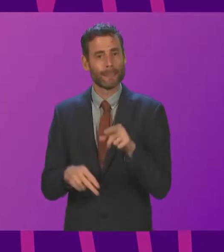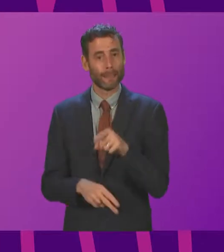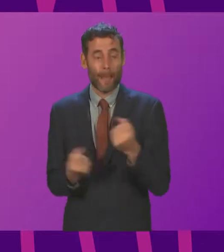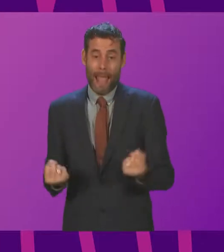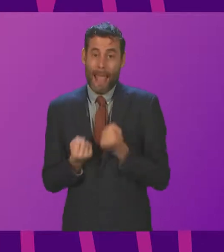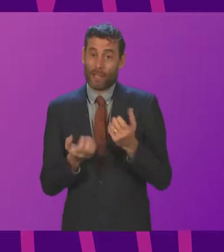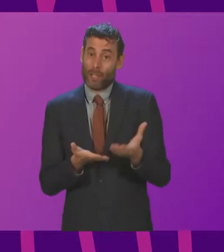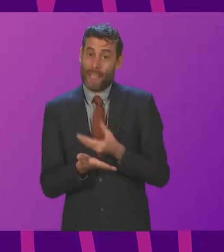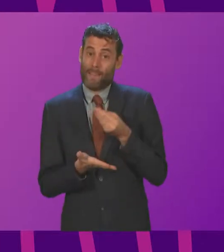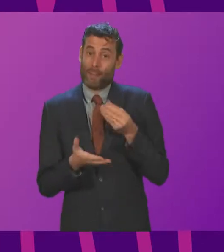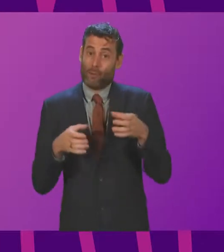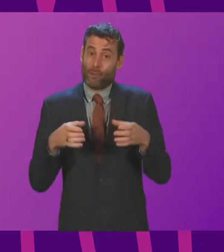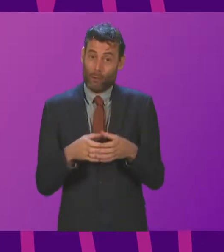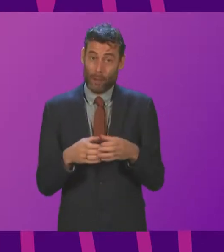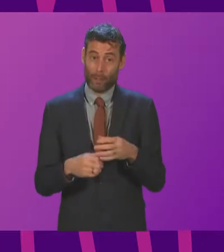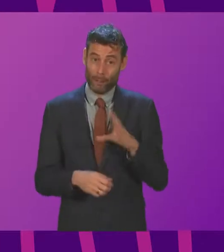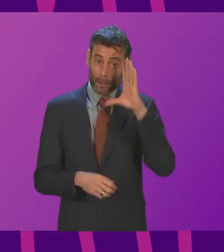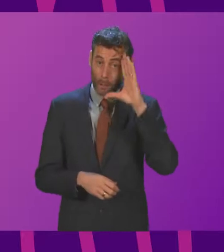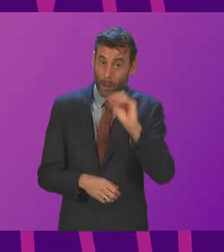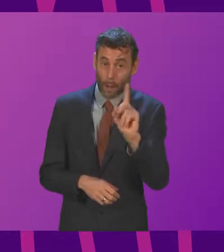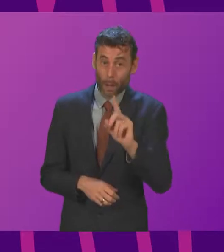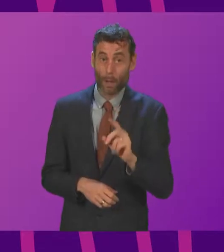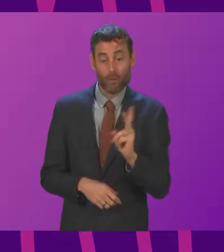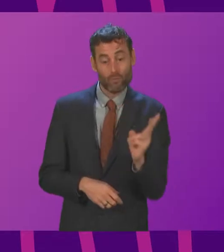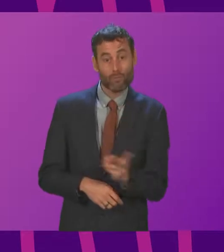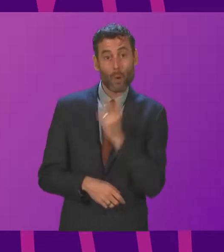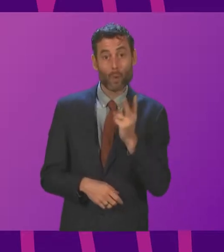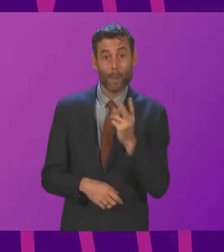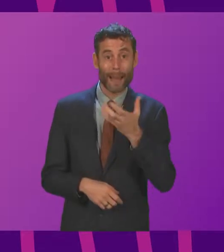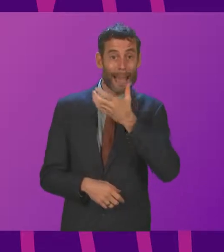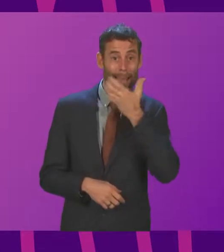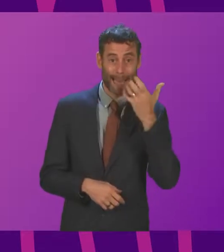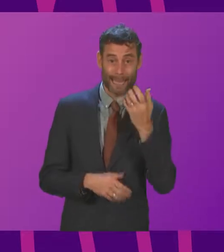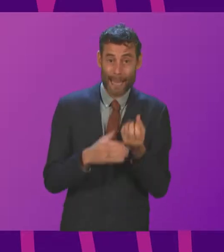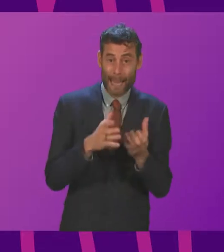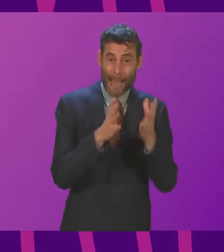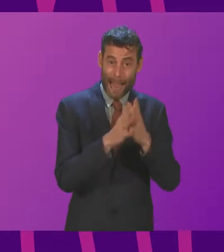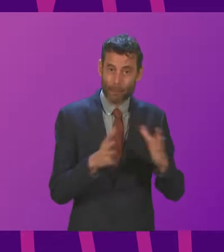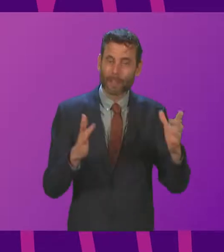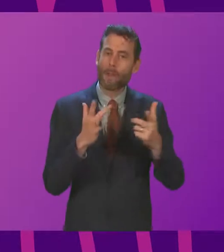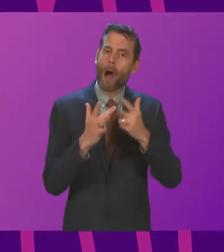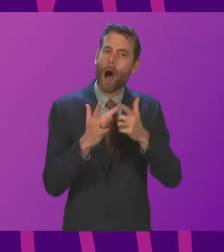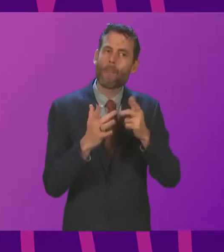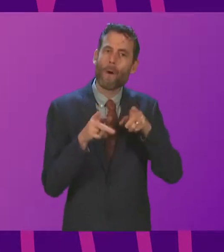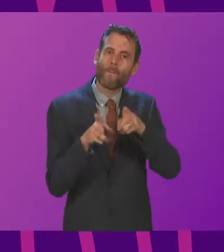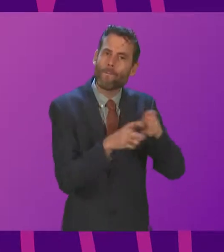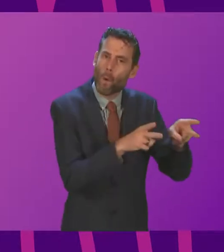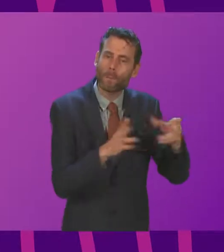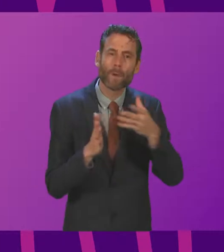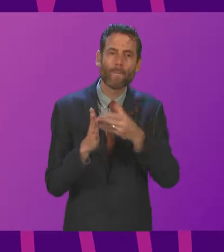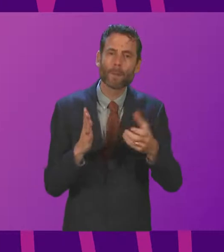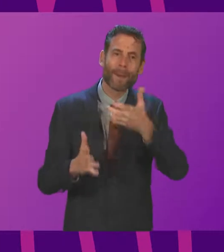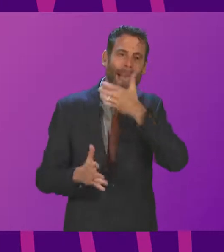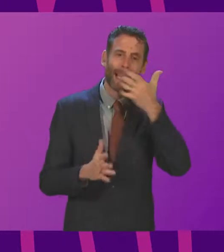noted yesterday, actually masked growth in renewable heat output from other technologies, including and in particular from heat pumps.